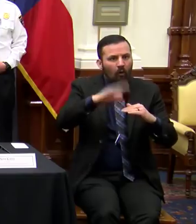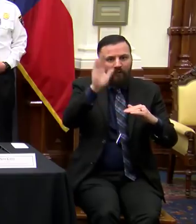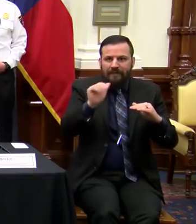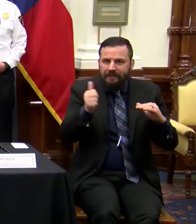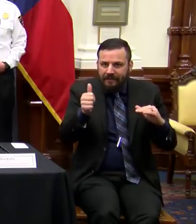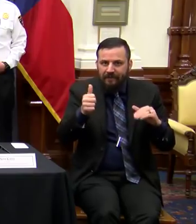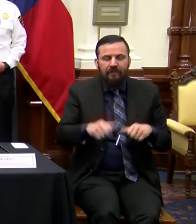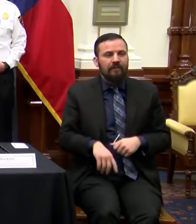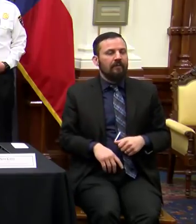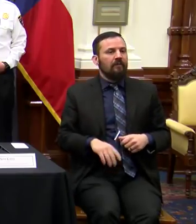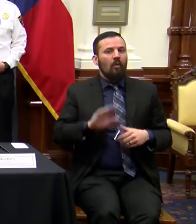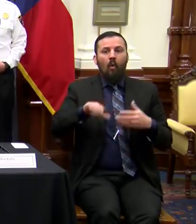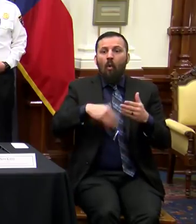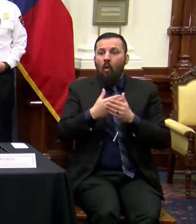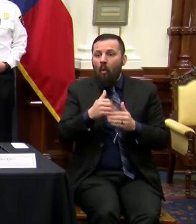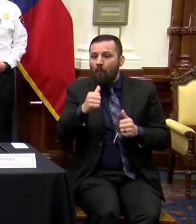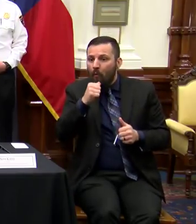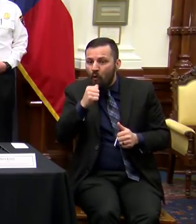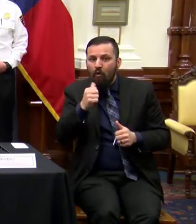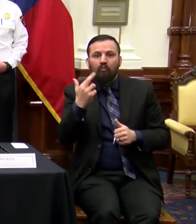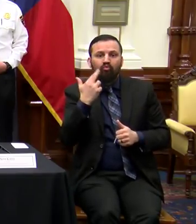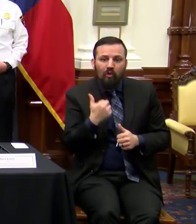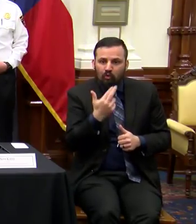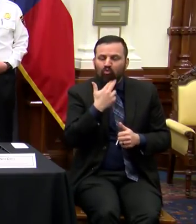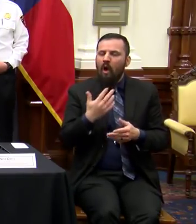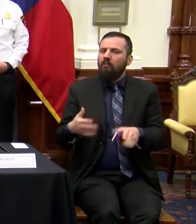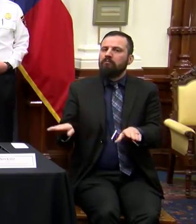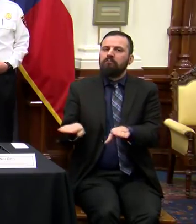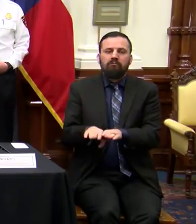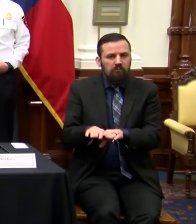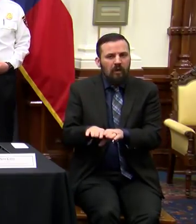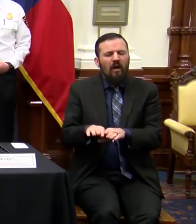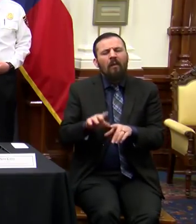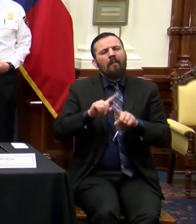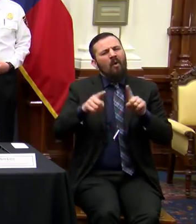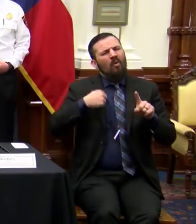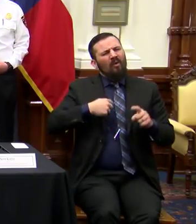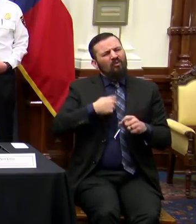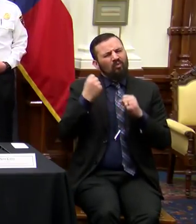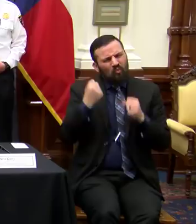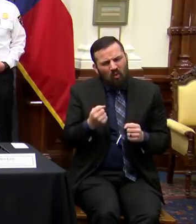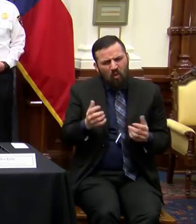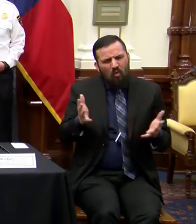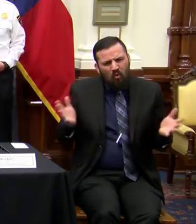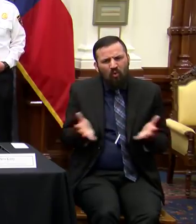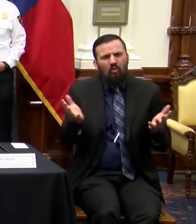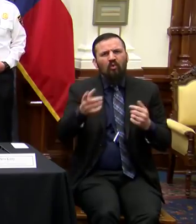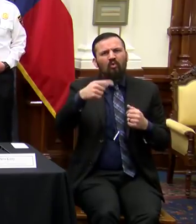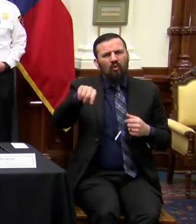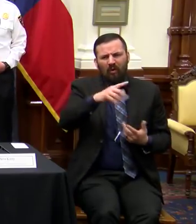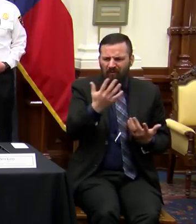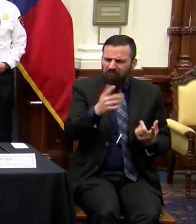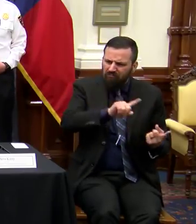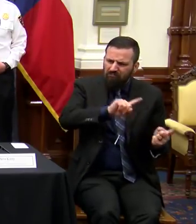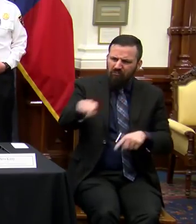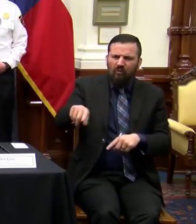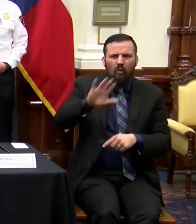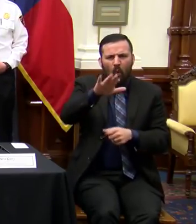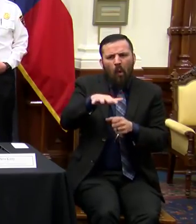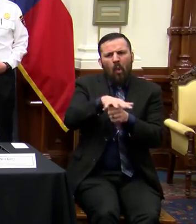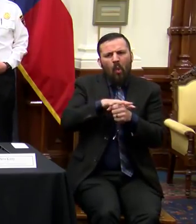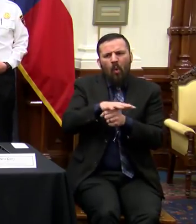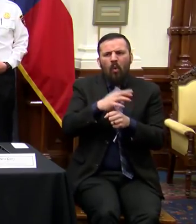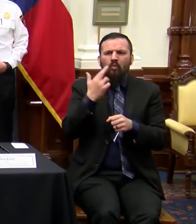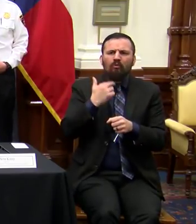All bars and restaurants are closed. We strongly urge you to patronize your local